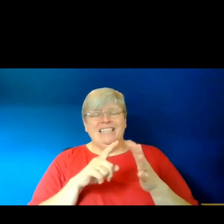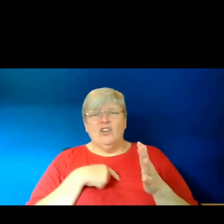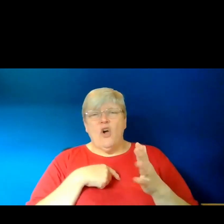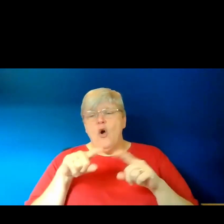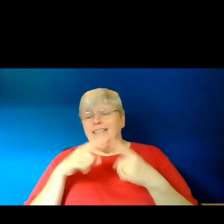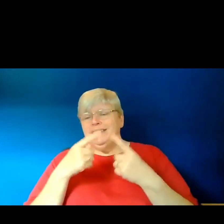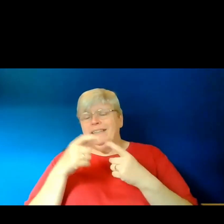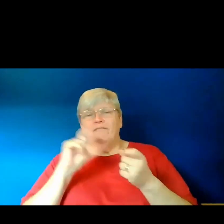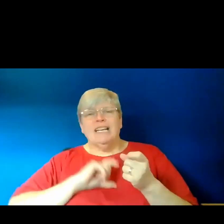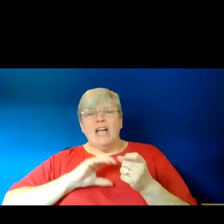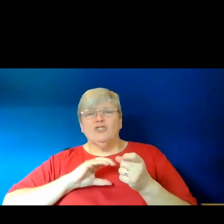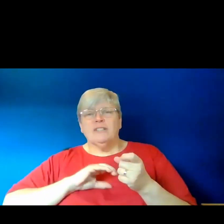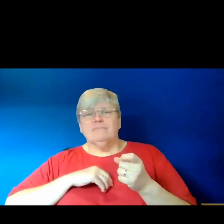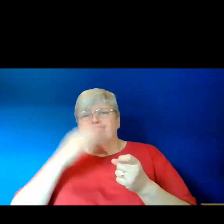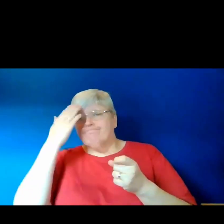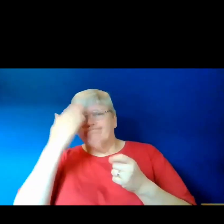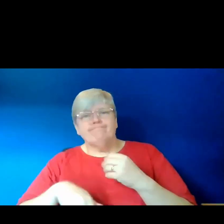story to write a poem about.